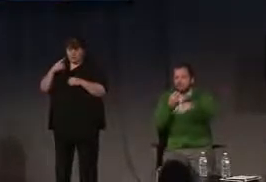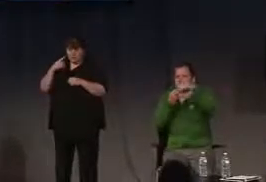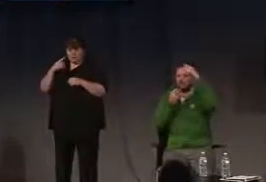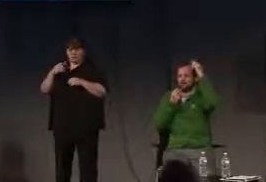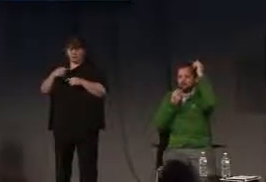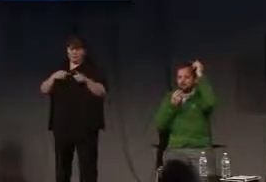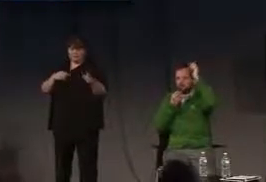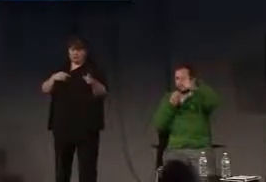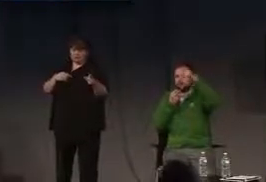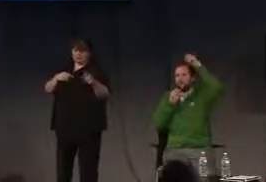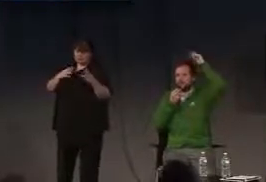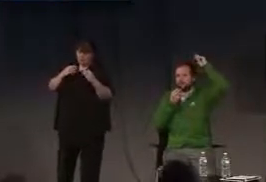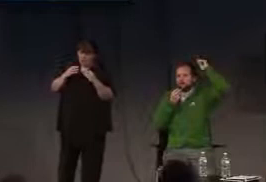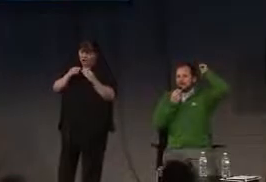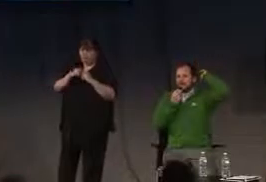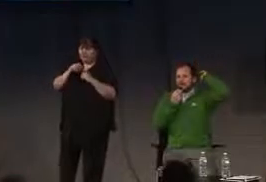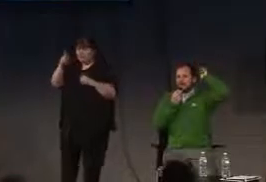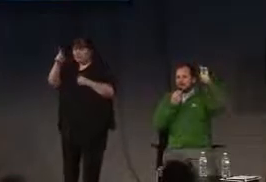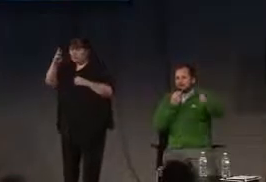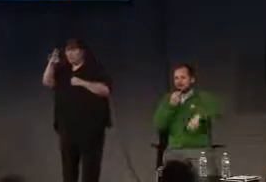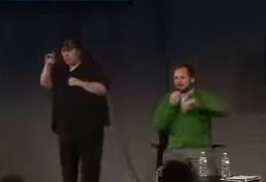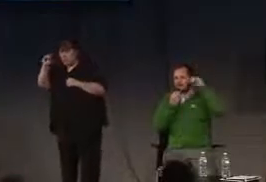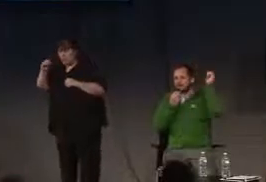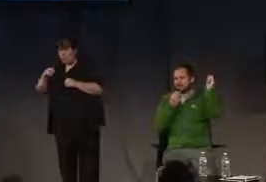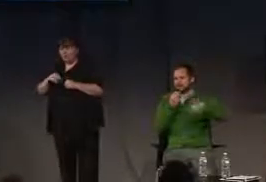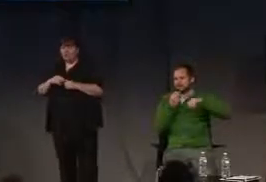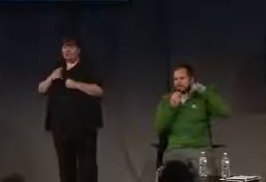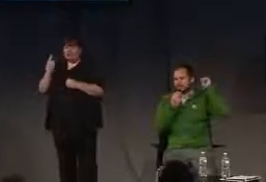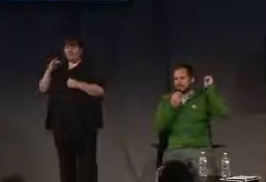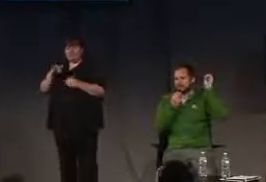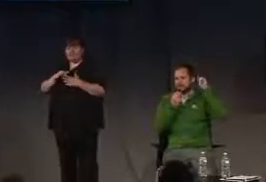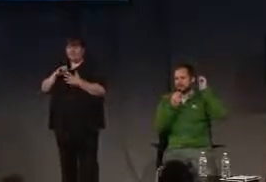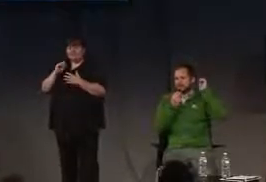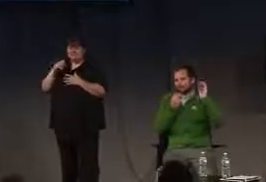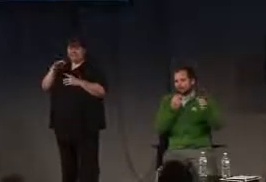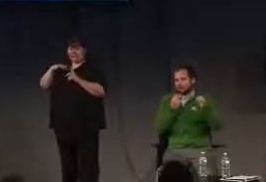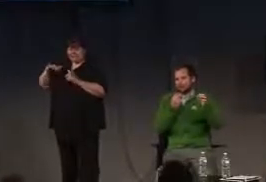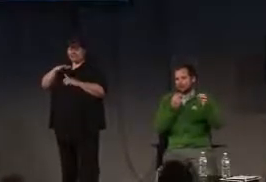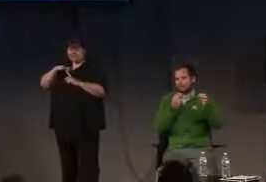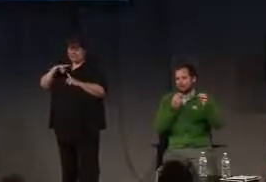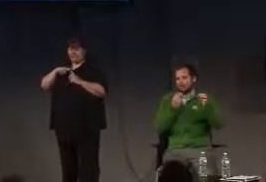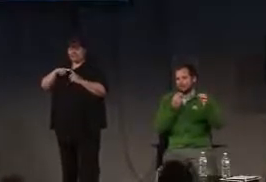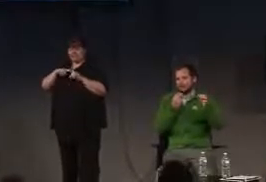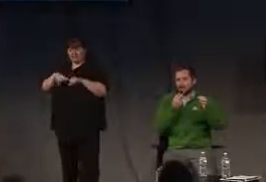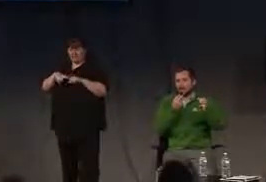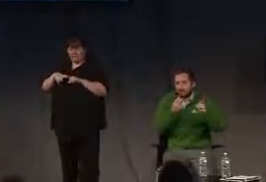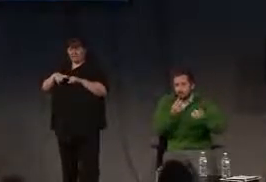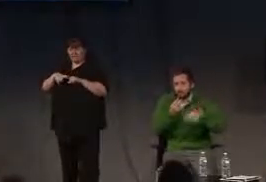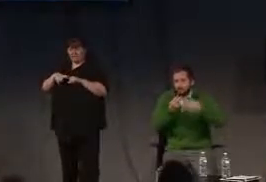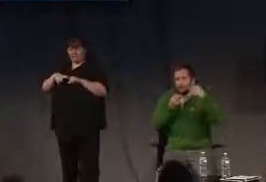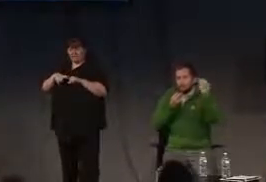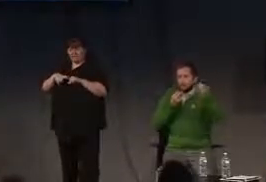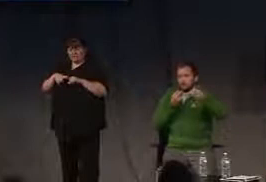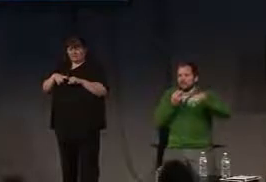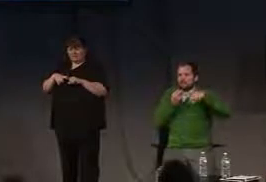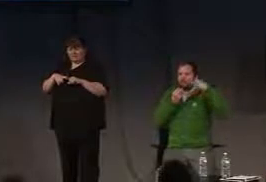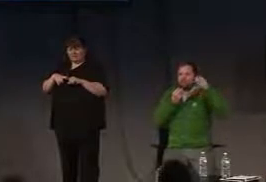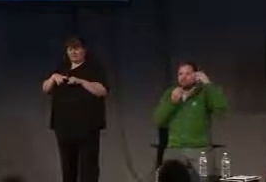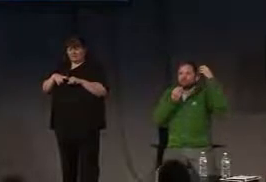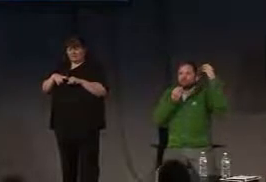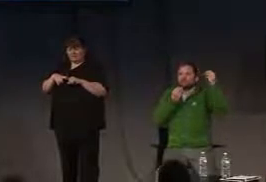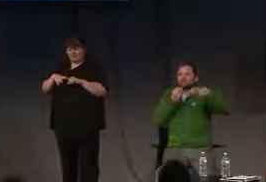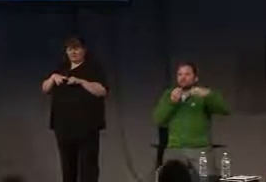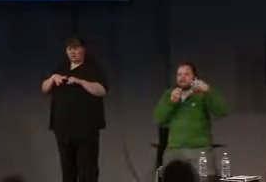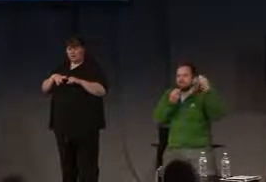have been talking, with Bruno, and something that the space really depends how you tune it. And the fluid, the